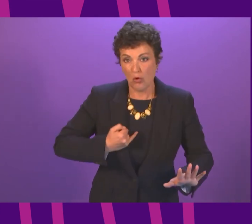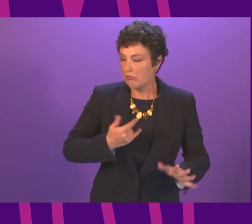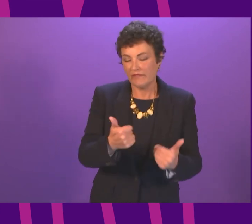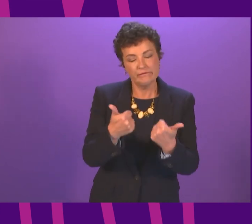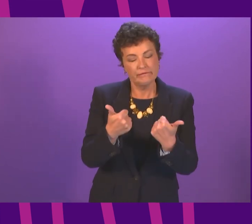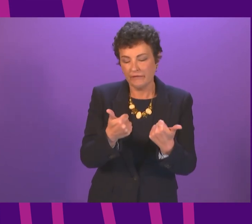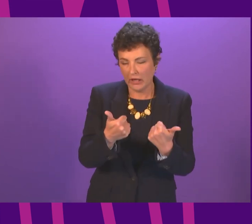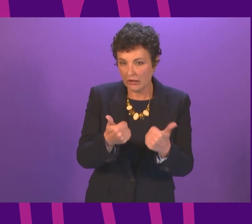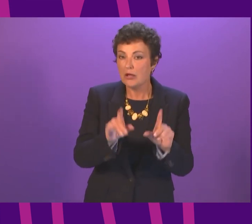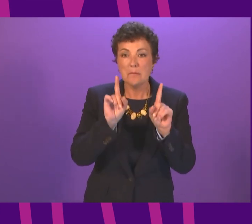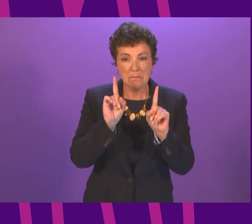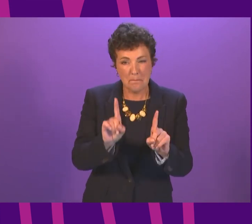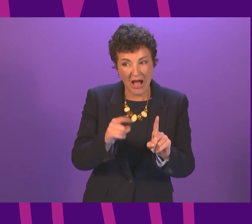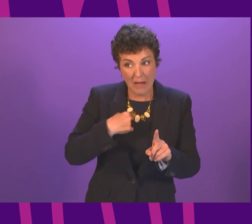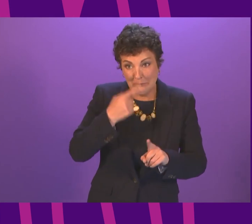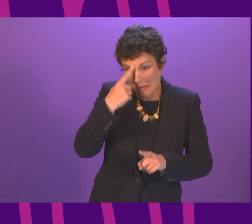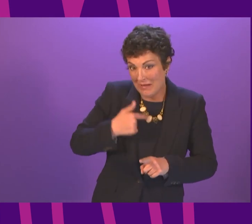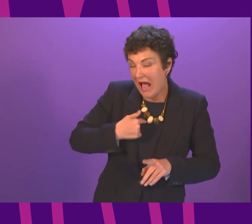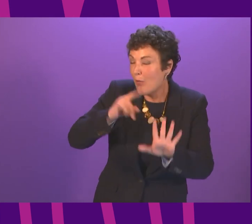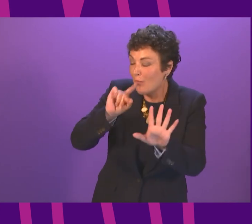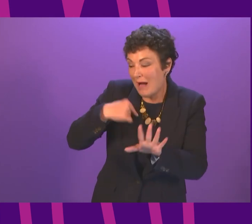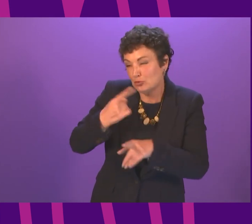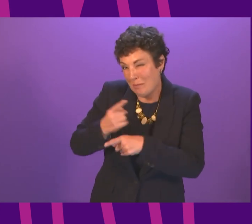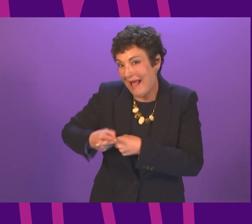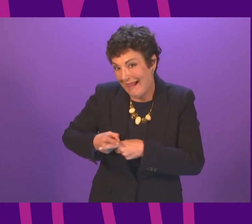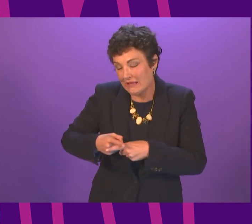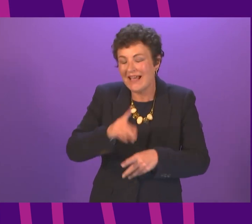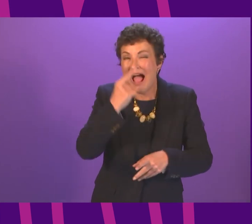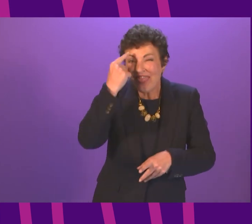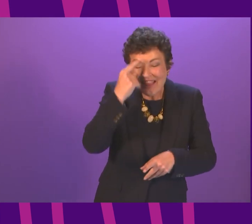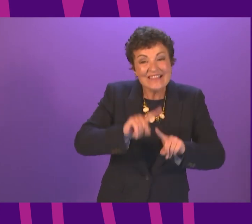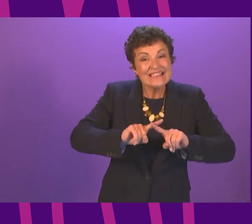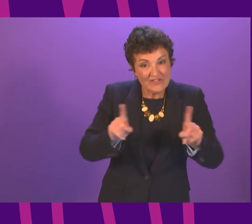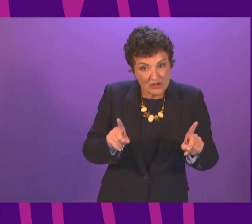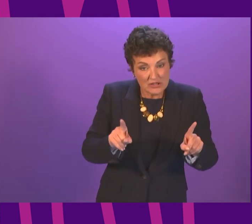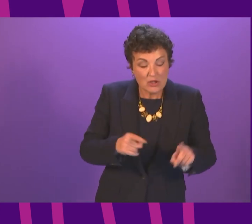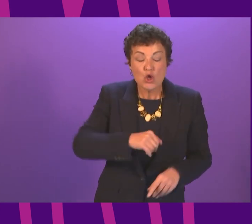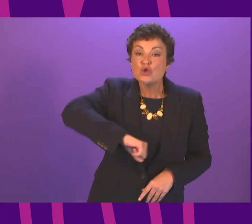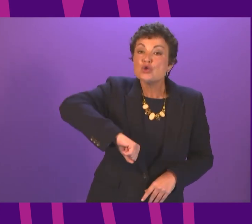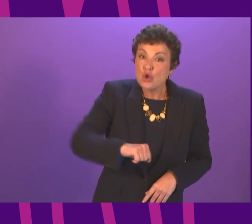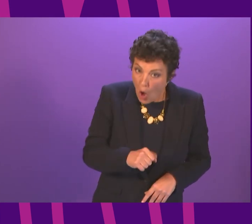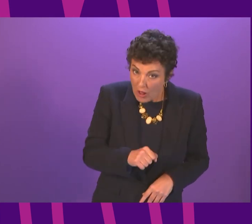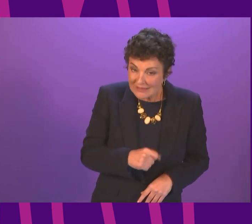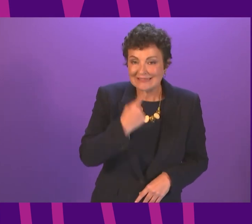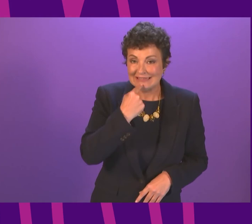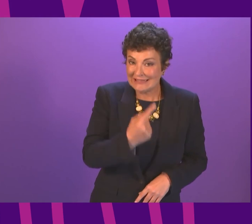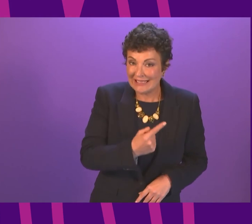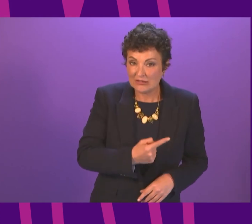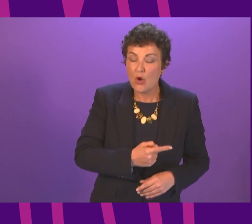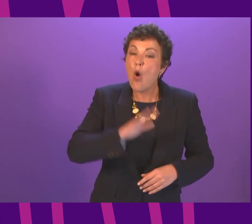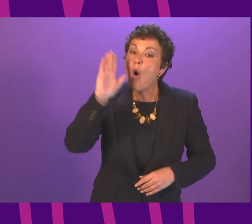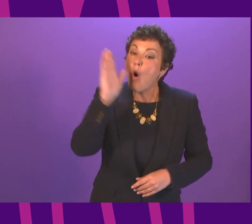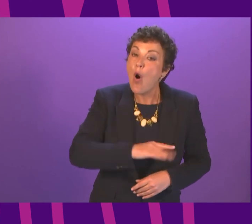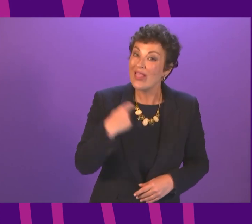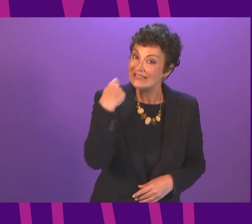of the detail of this as pertains to England, wrong. But in summary, the difference is we require all tests in Scotland to be NHS